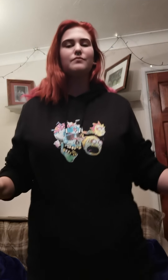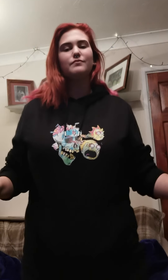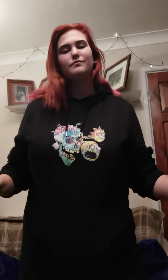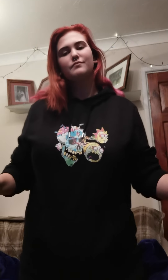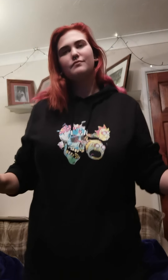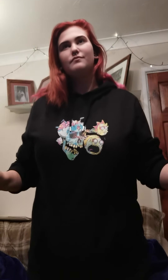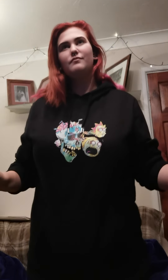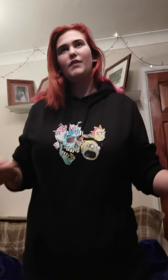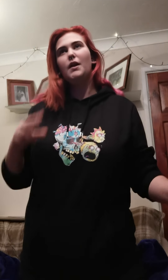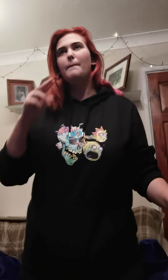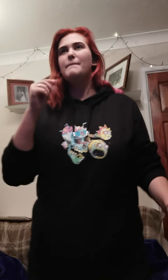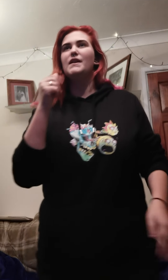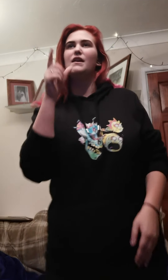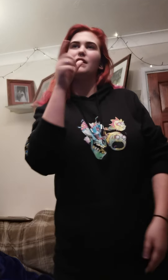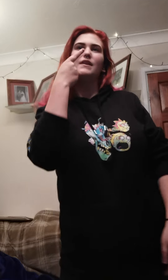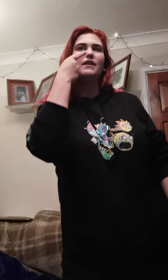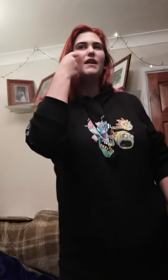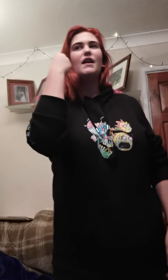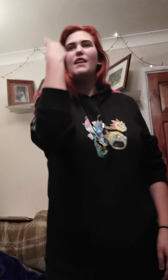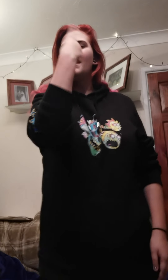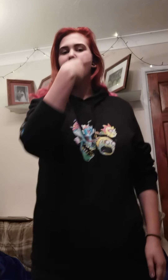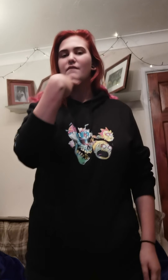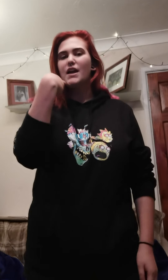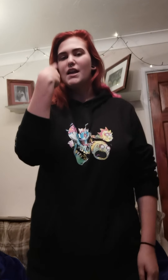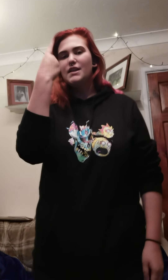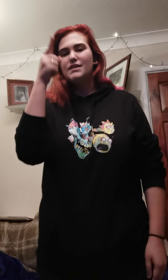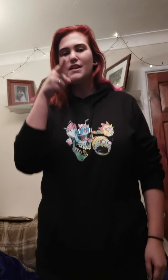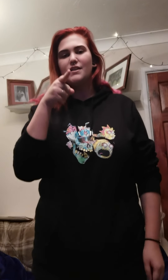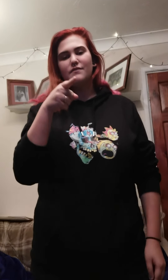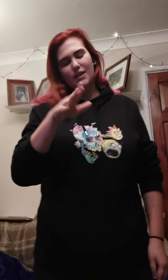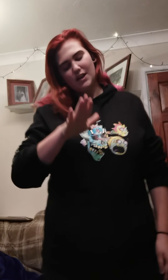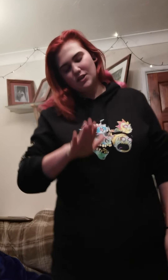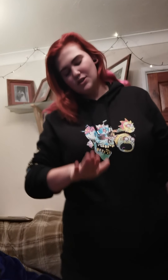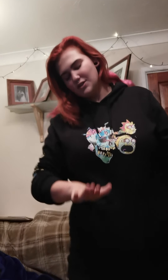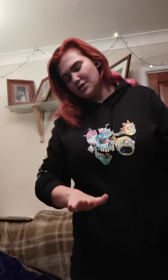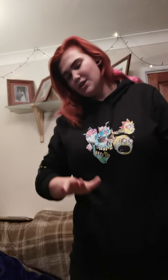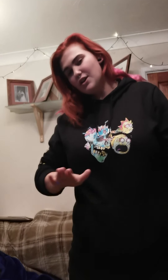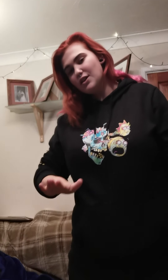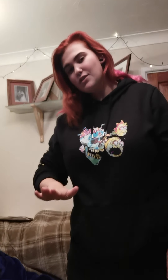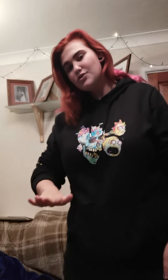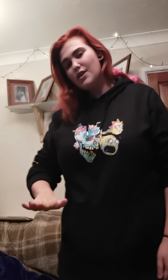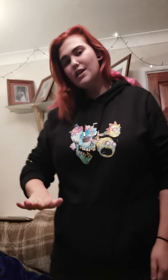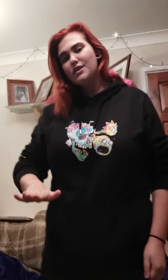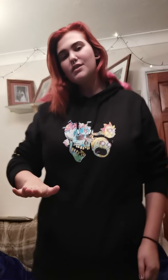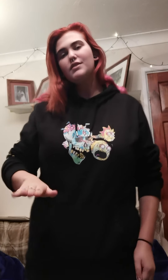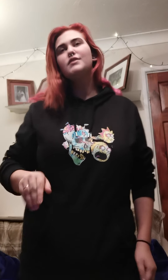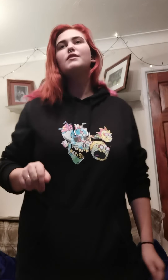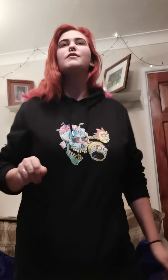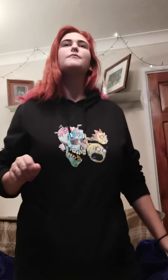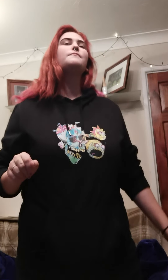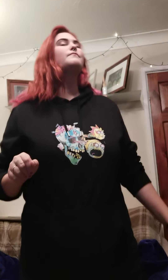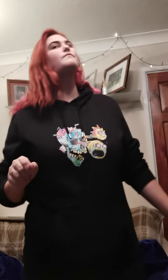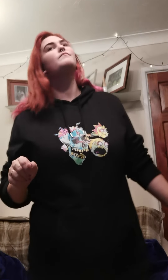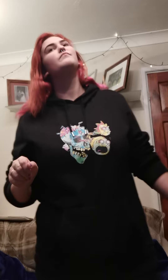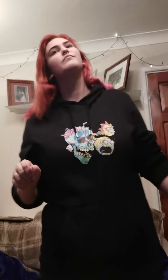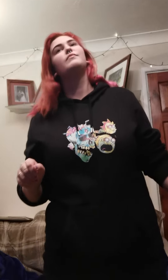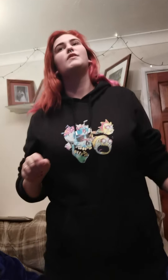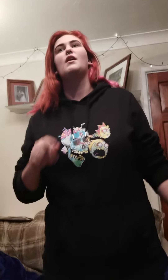Some find it in the face of their children Some